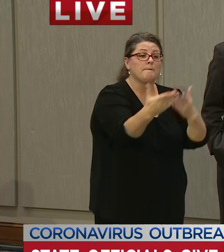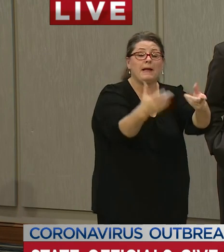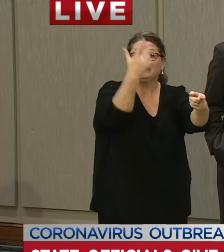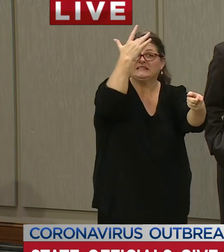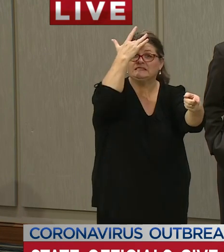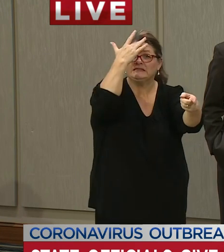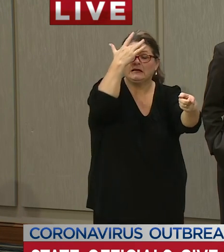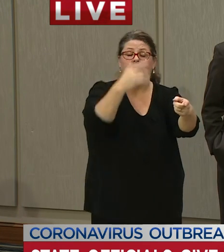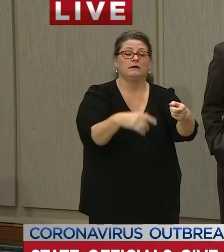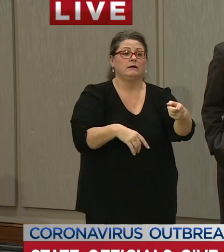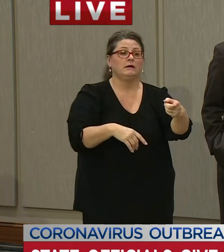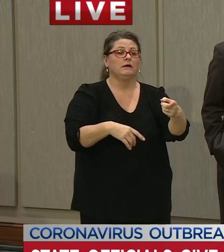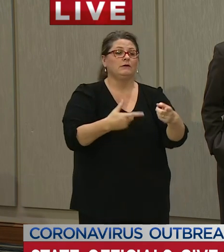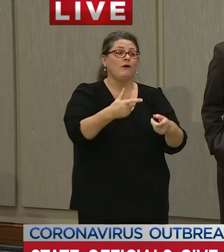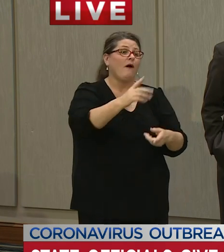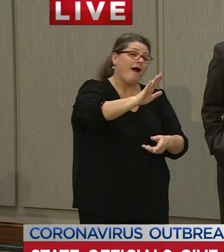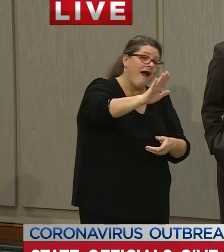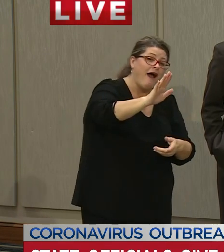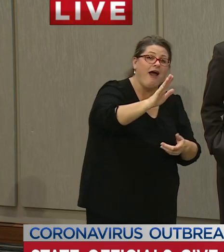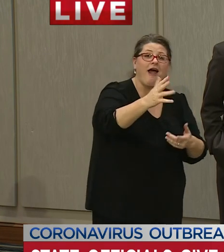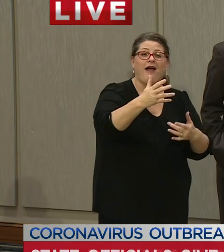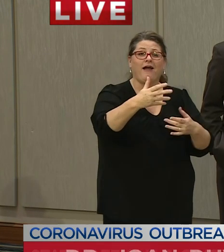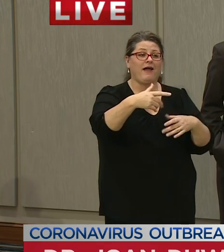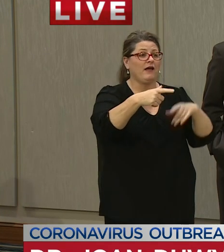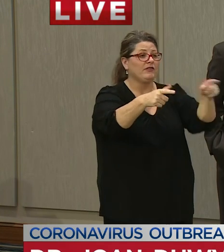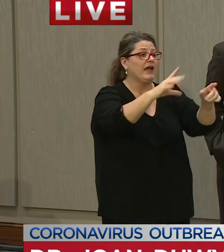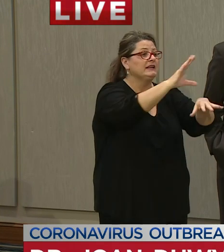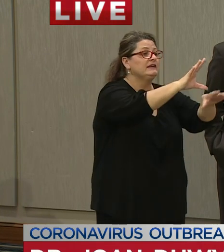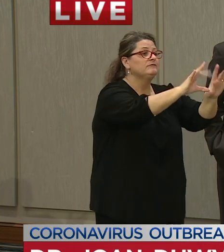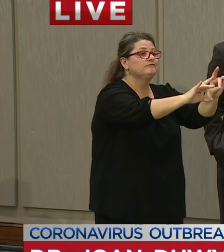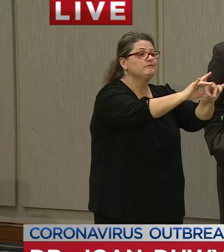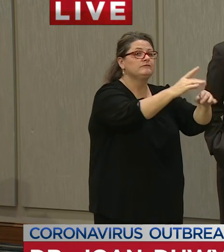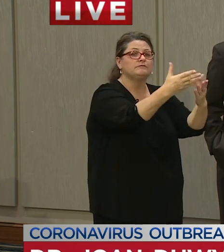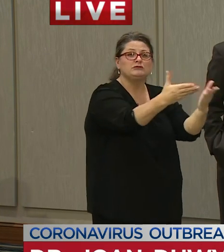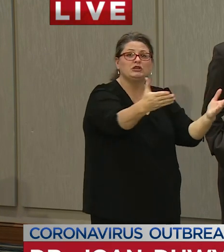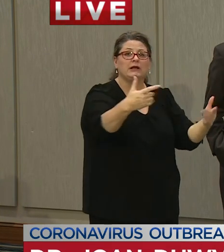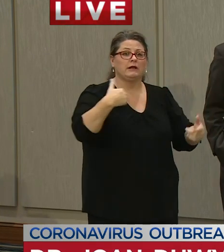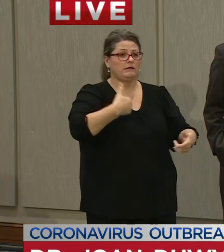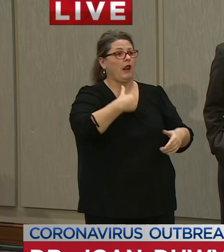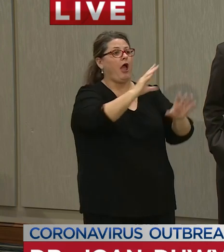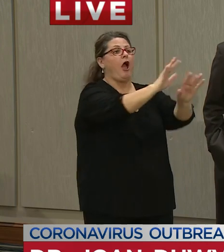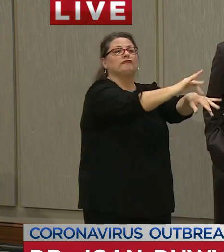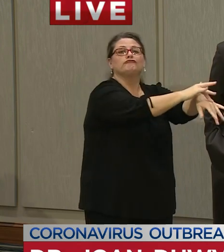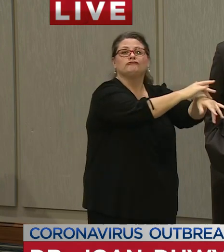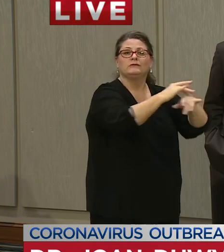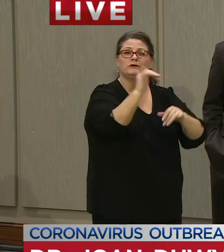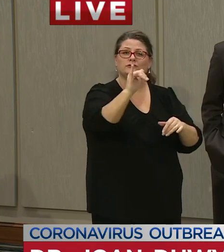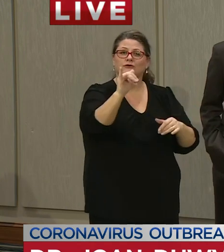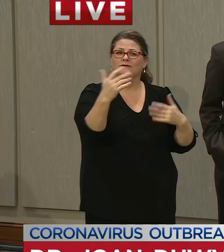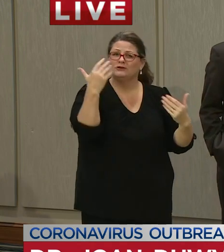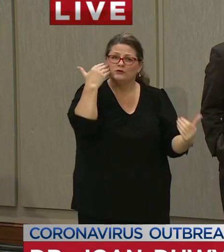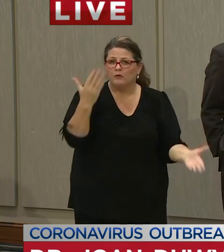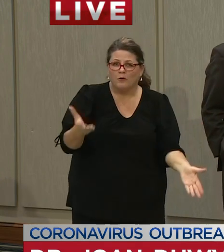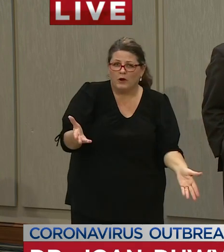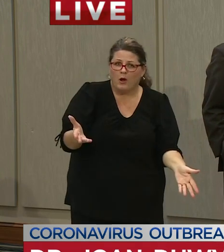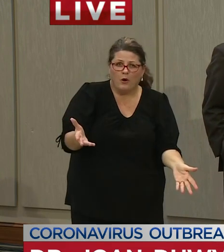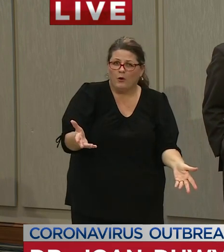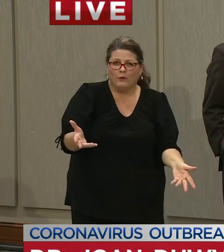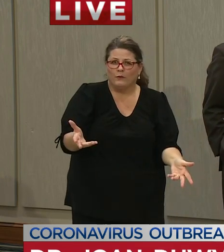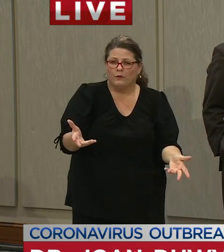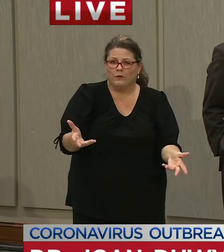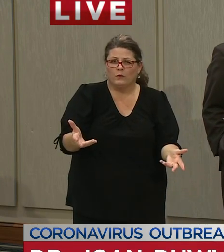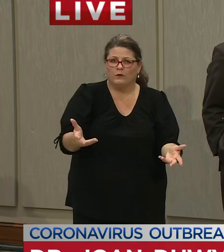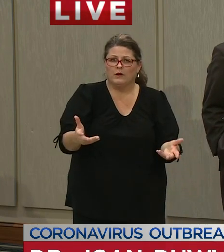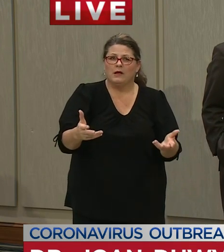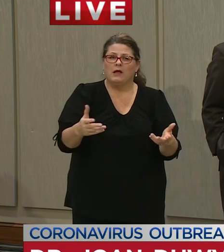so it is not only a way to protect yourself but it's a way to protect those around you um it's a it's a very selfless thing